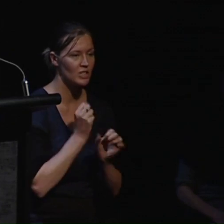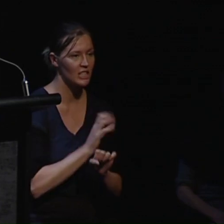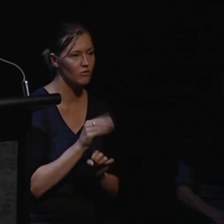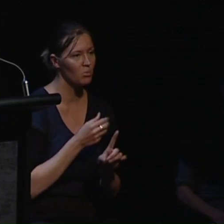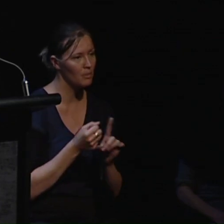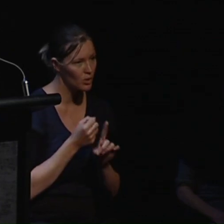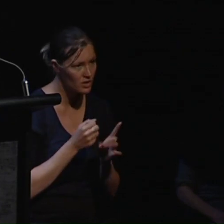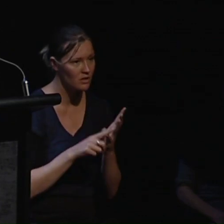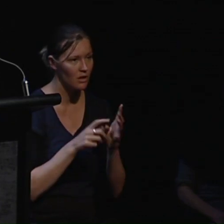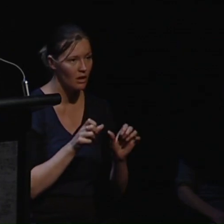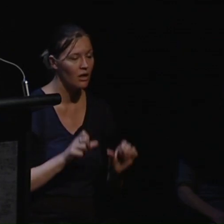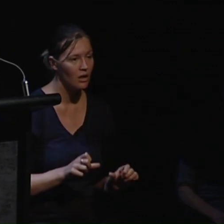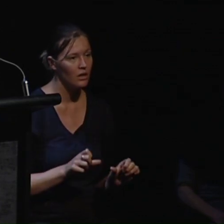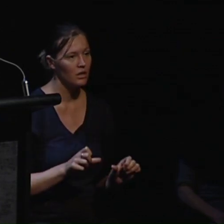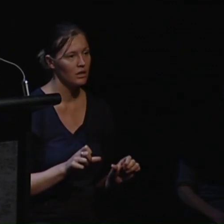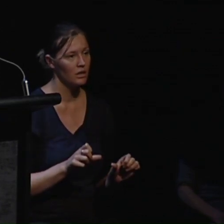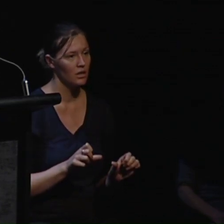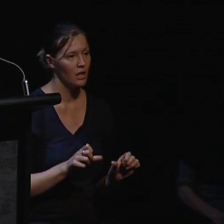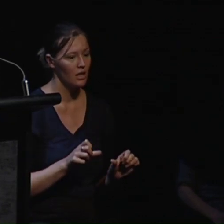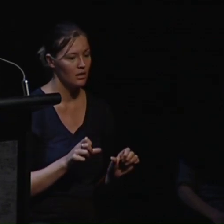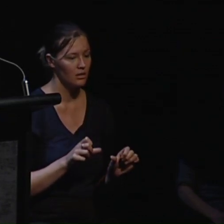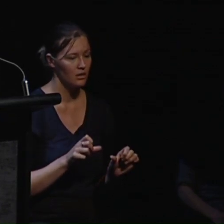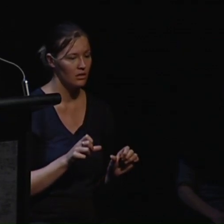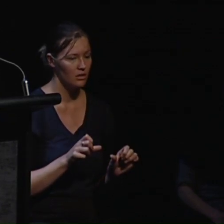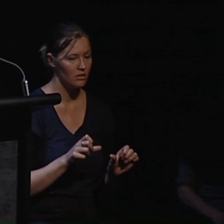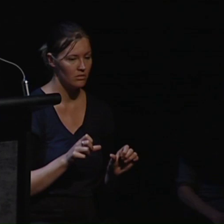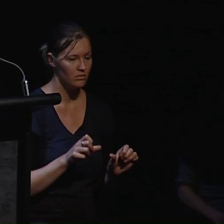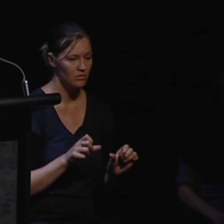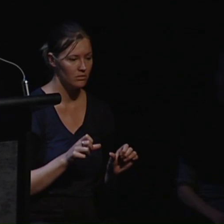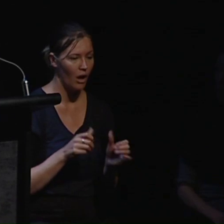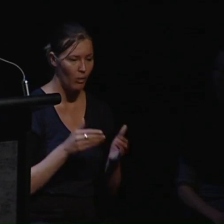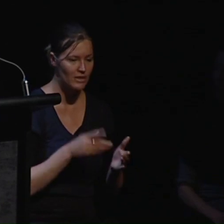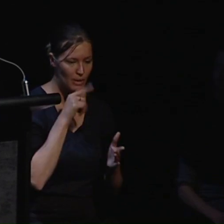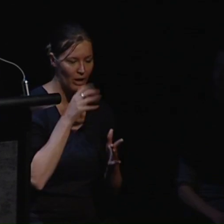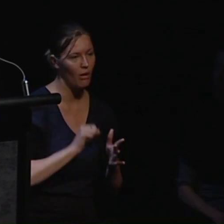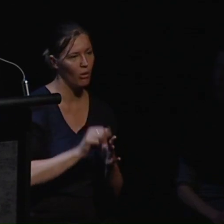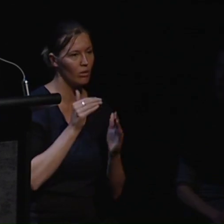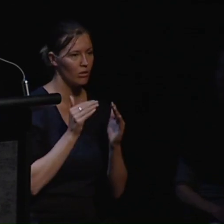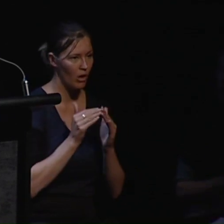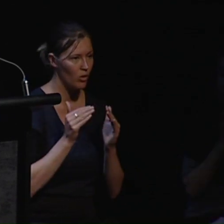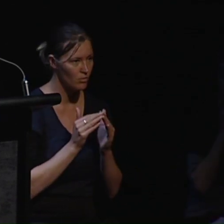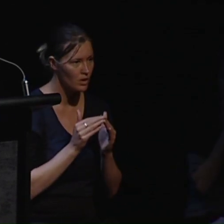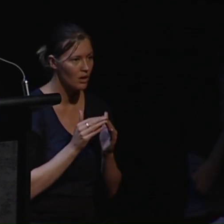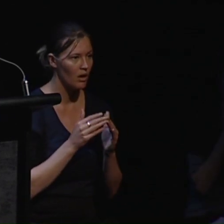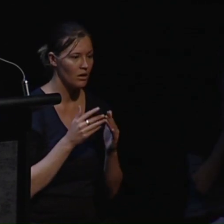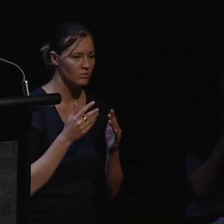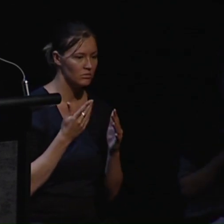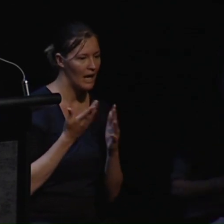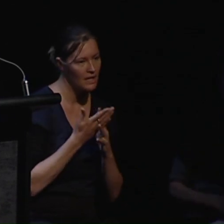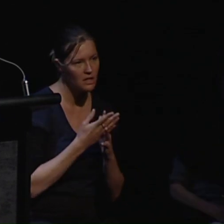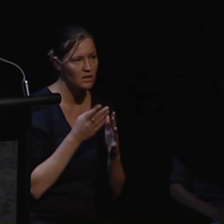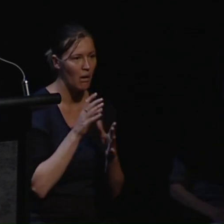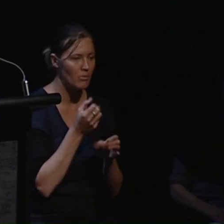effective measures so that people can own property, organise their own financial affairs, have equal access to bank loans,